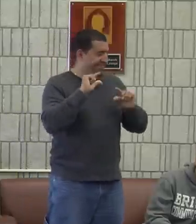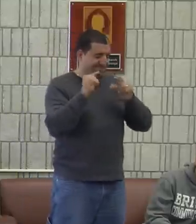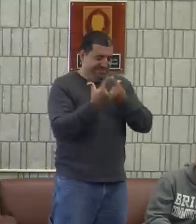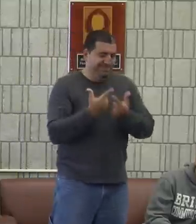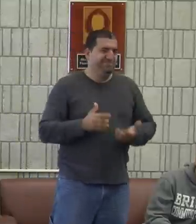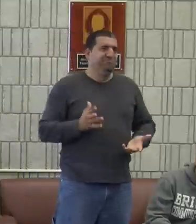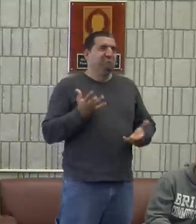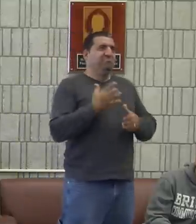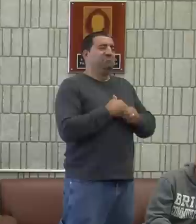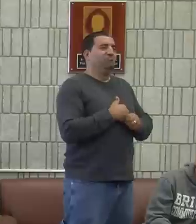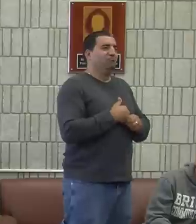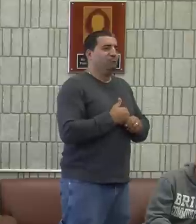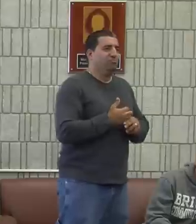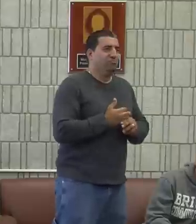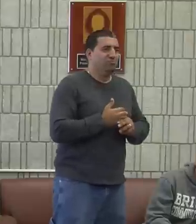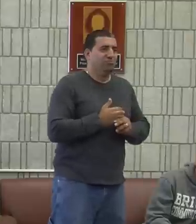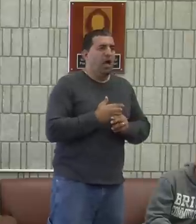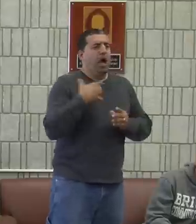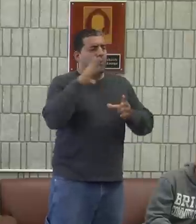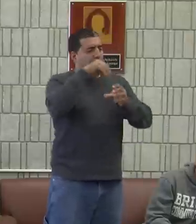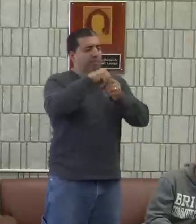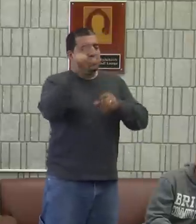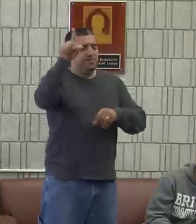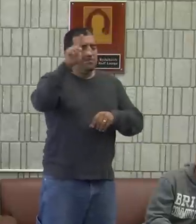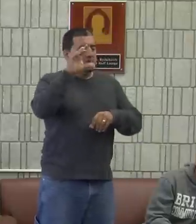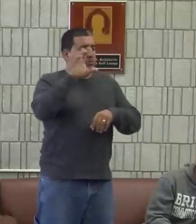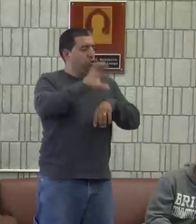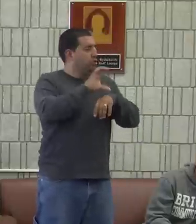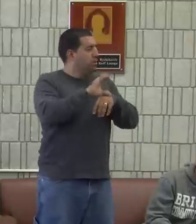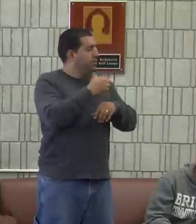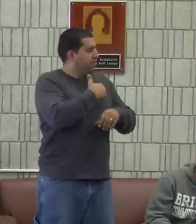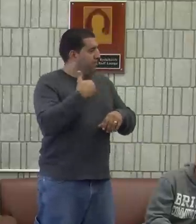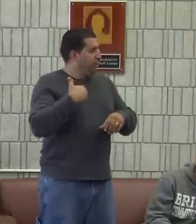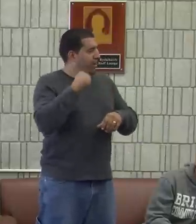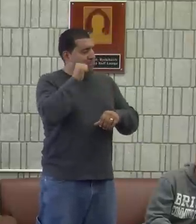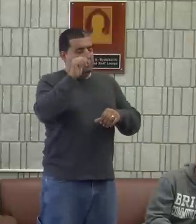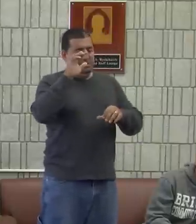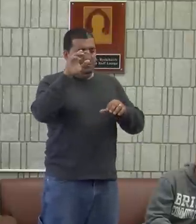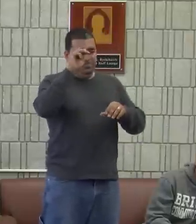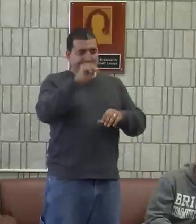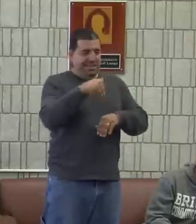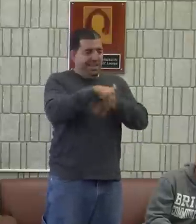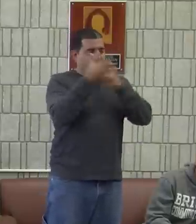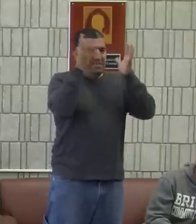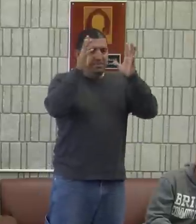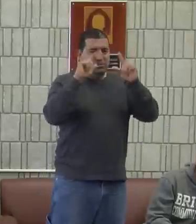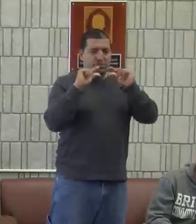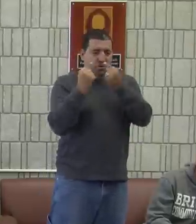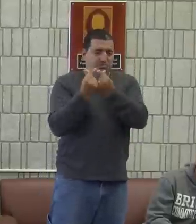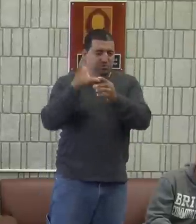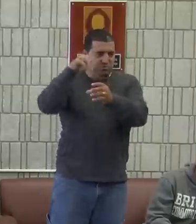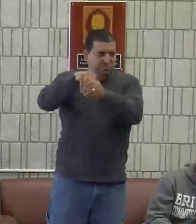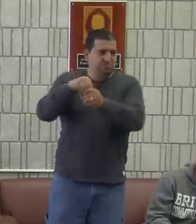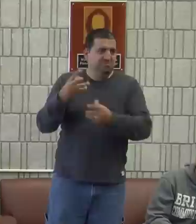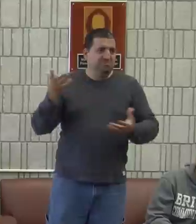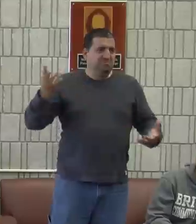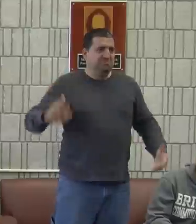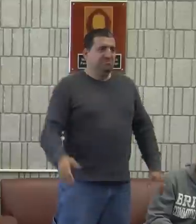football. We have a Deaf group that does that. And I'm involved with a church. We meet every Monday night, and we have